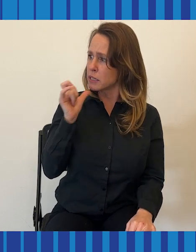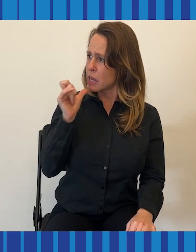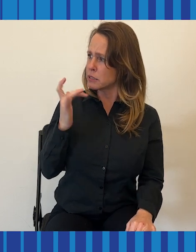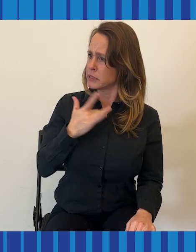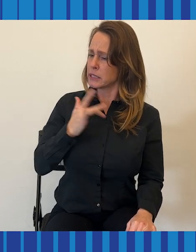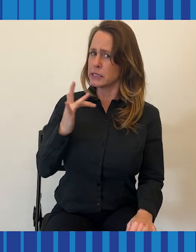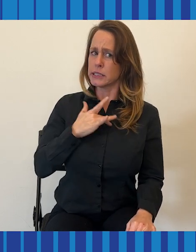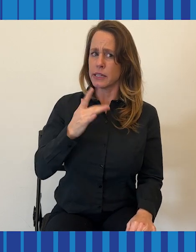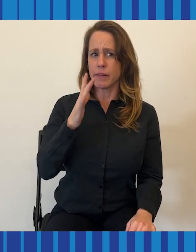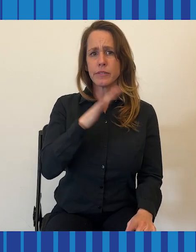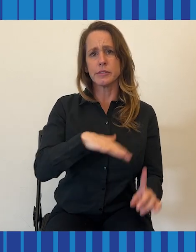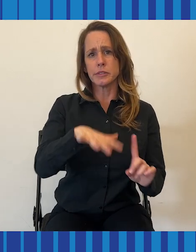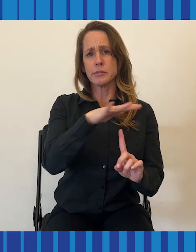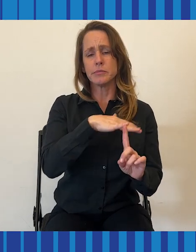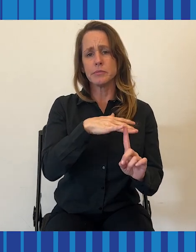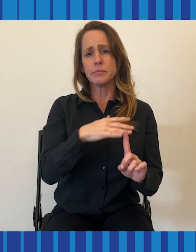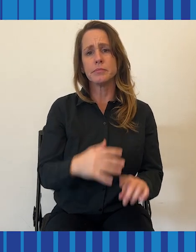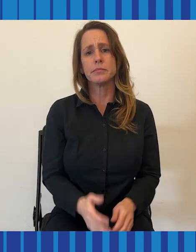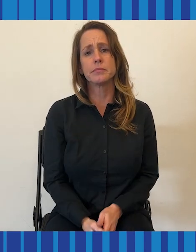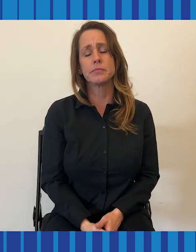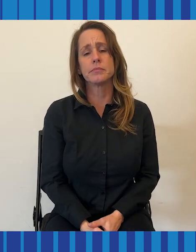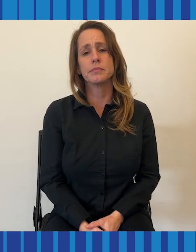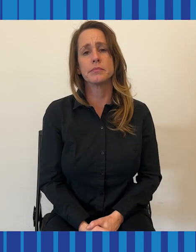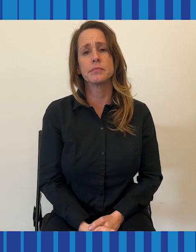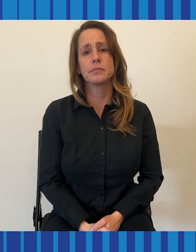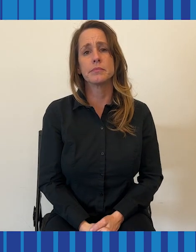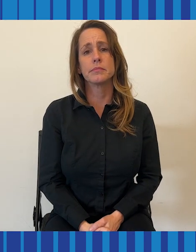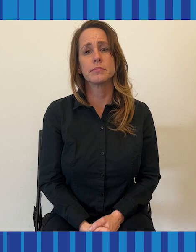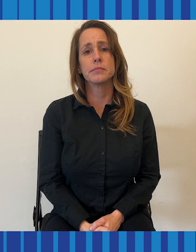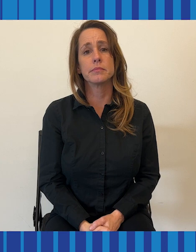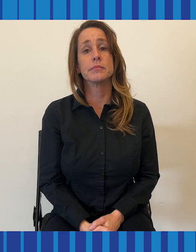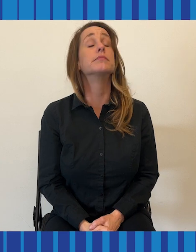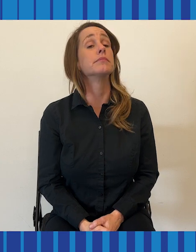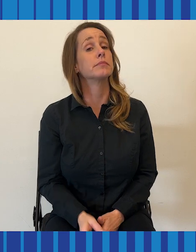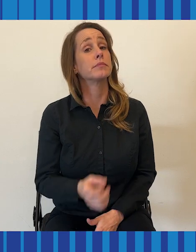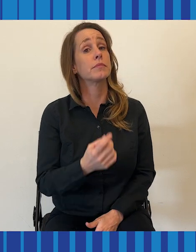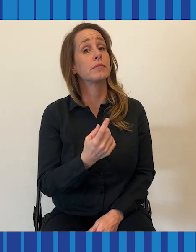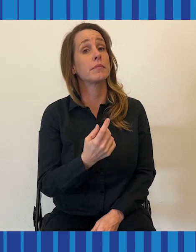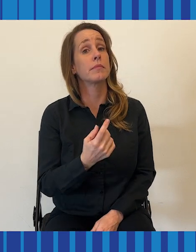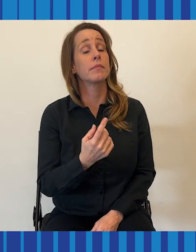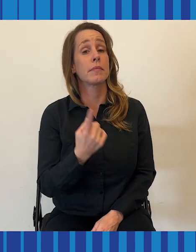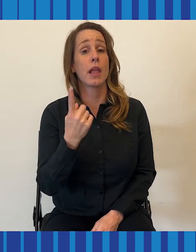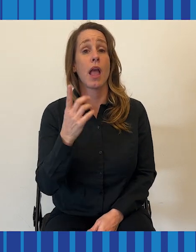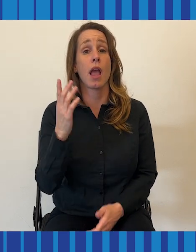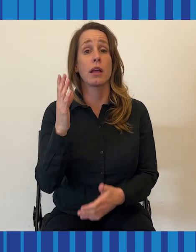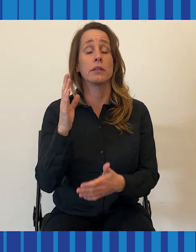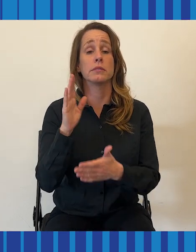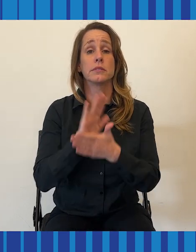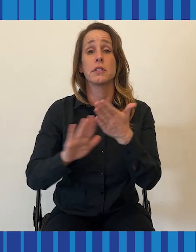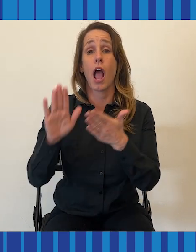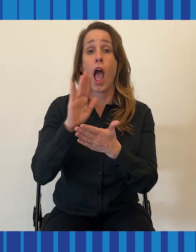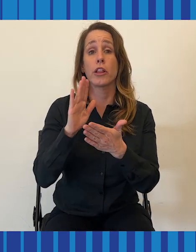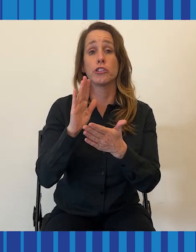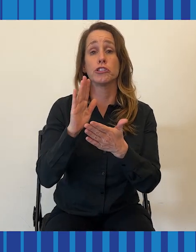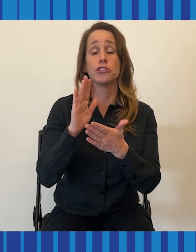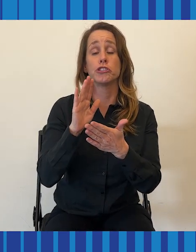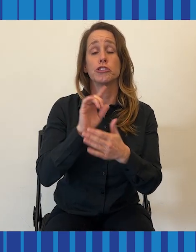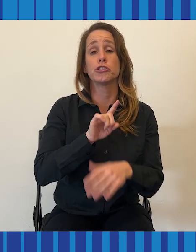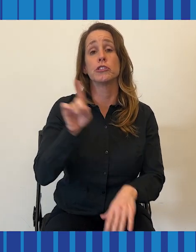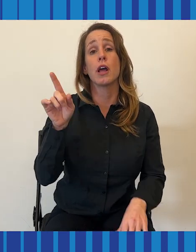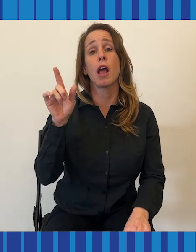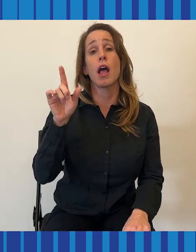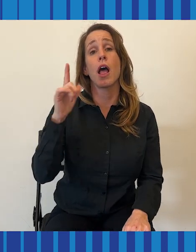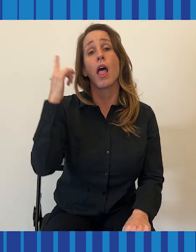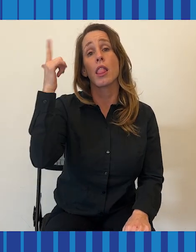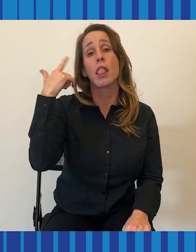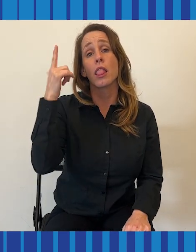were insensitive about it. Stephanie I did a semester in London during